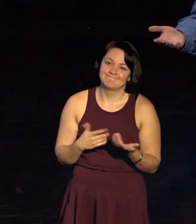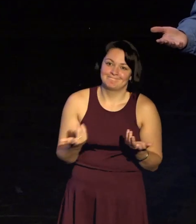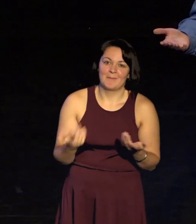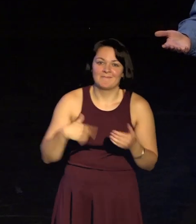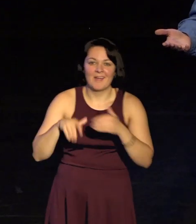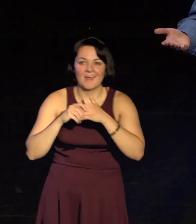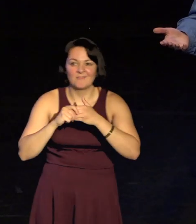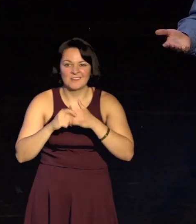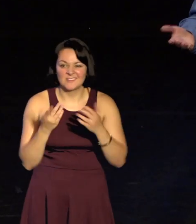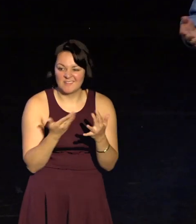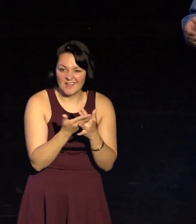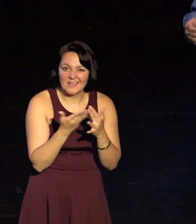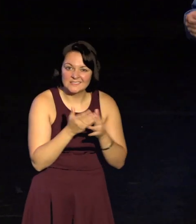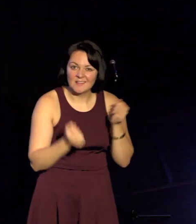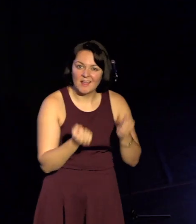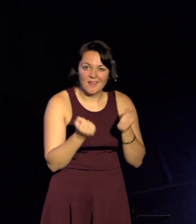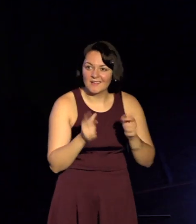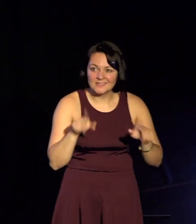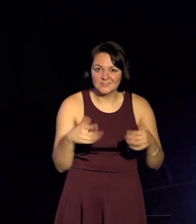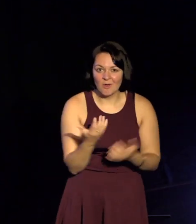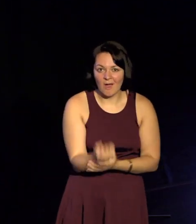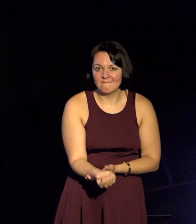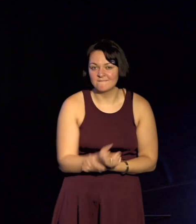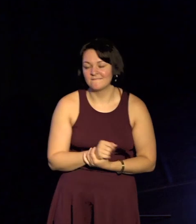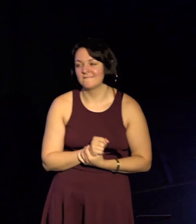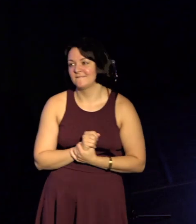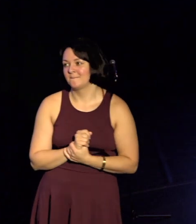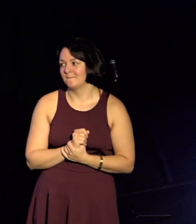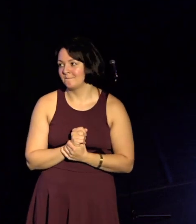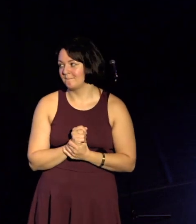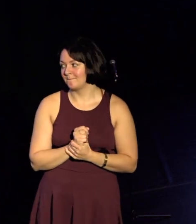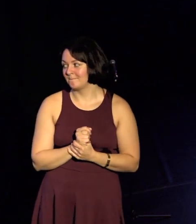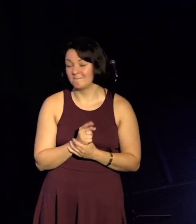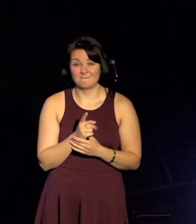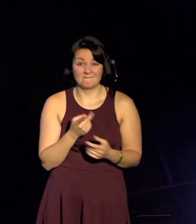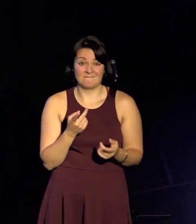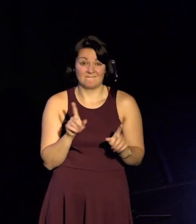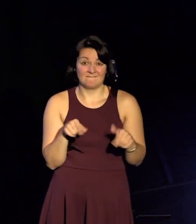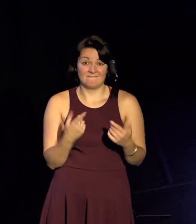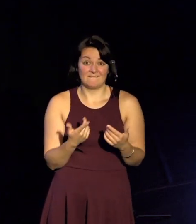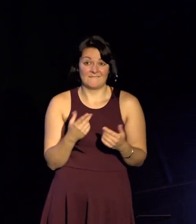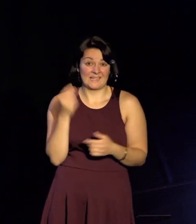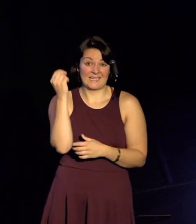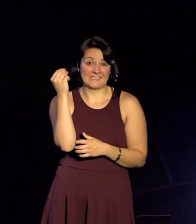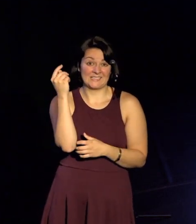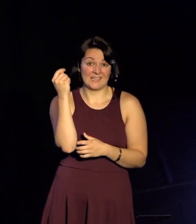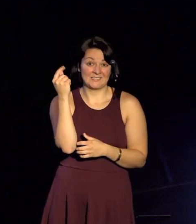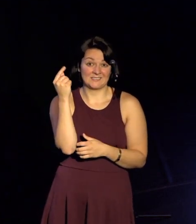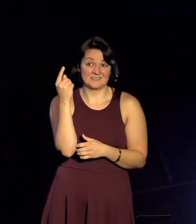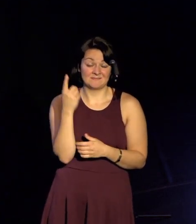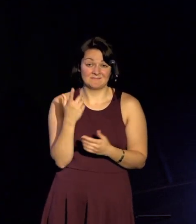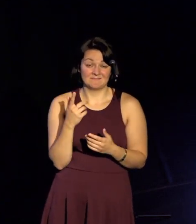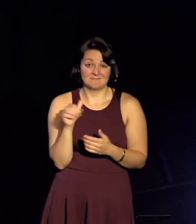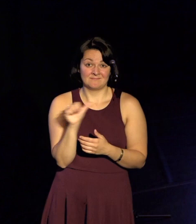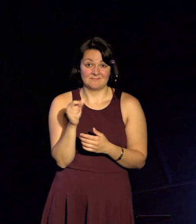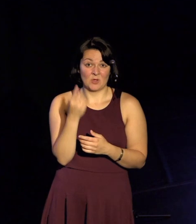cars or ramps in their vans. I can't call the taxi cabs because you have to book those at least a day in advance.